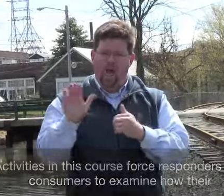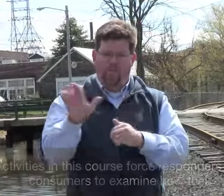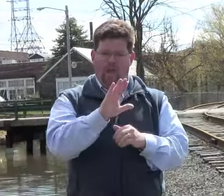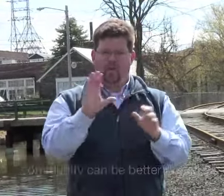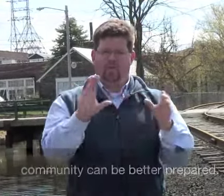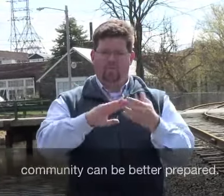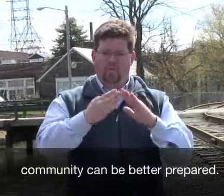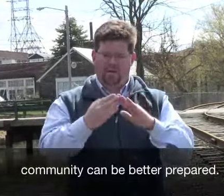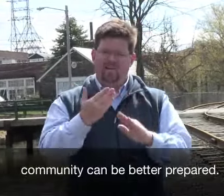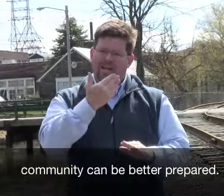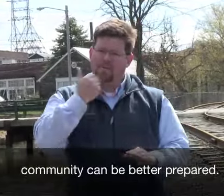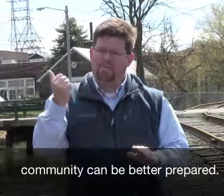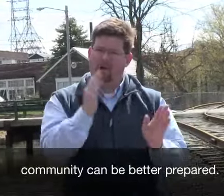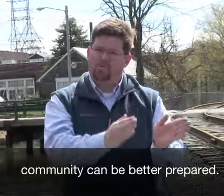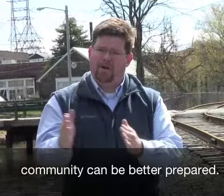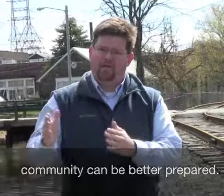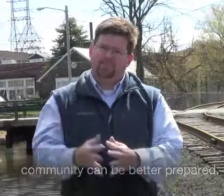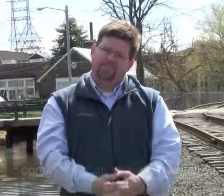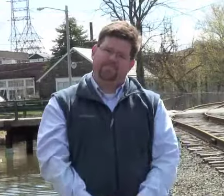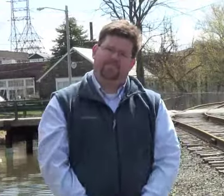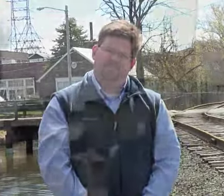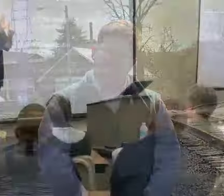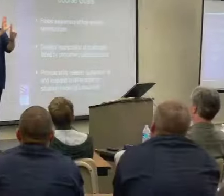how their communities can be better prepared.